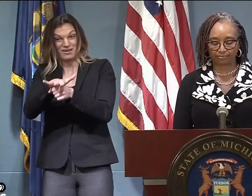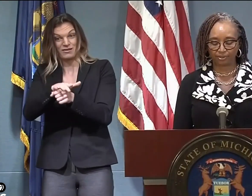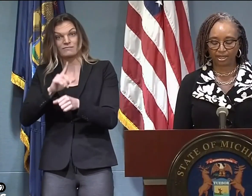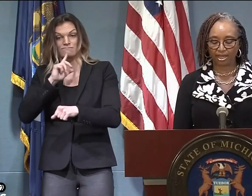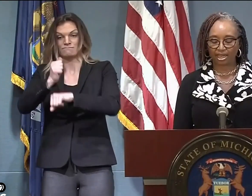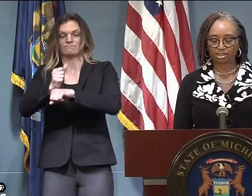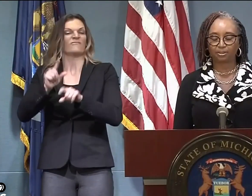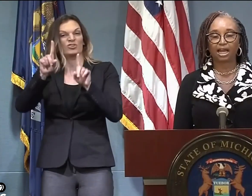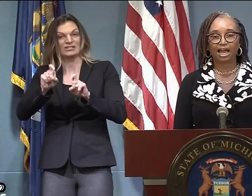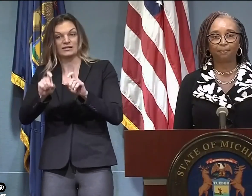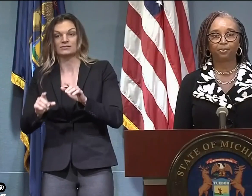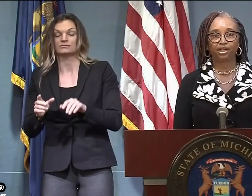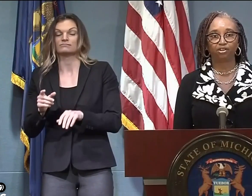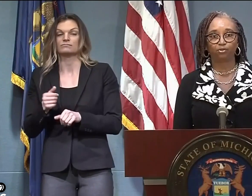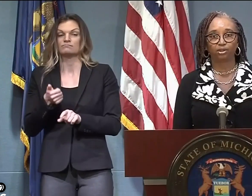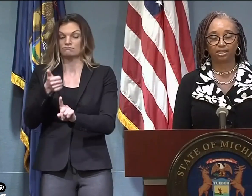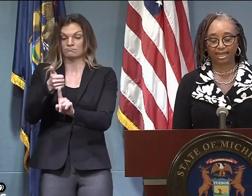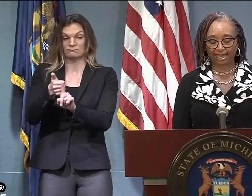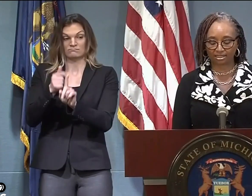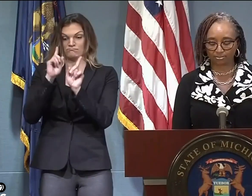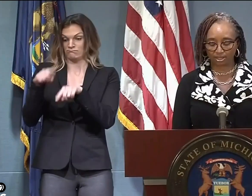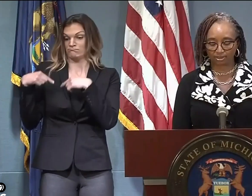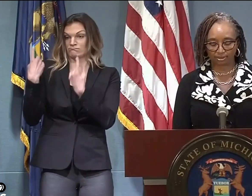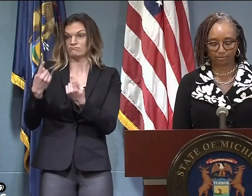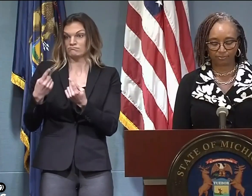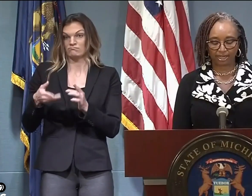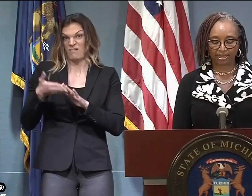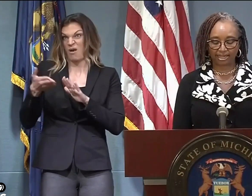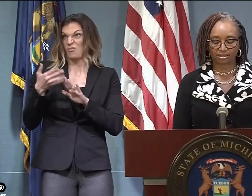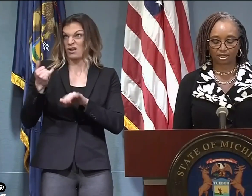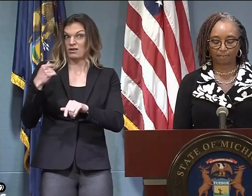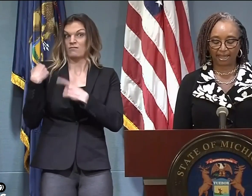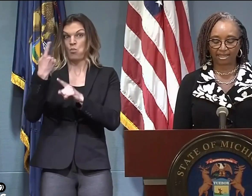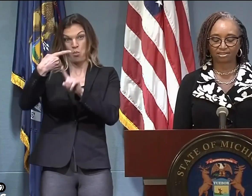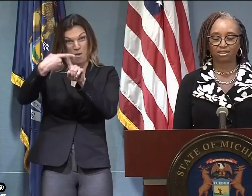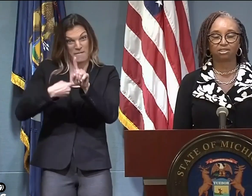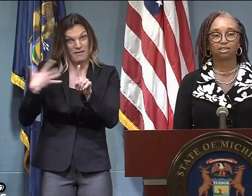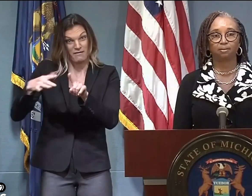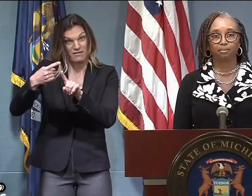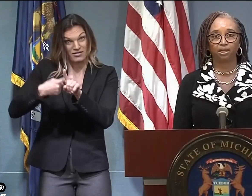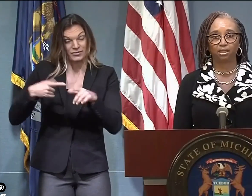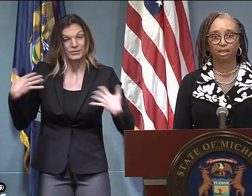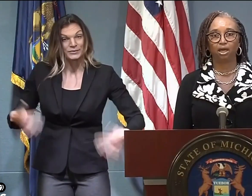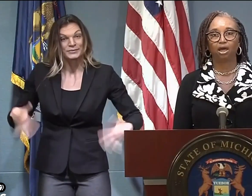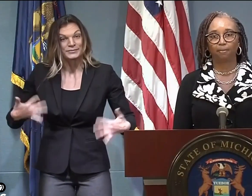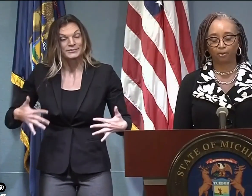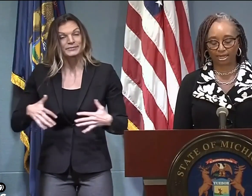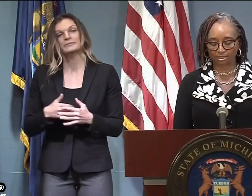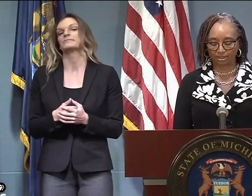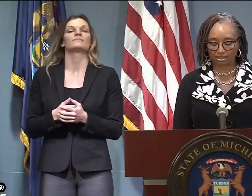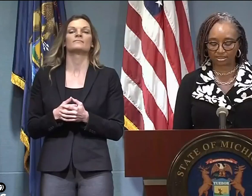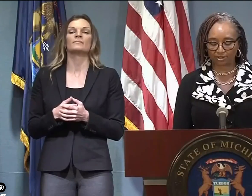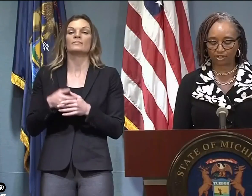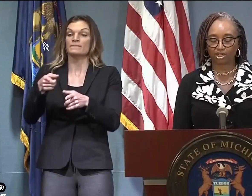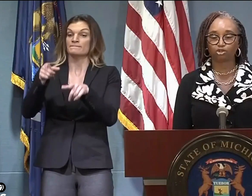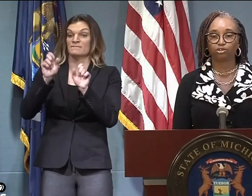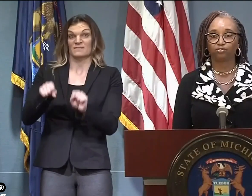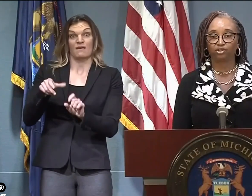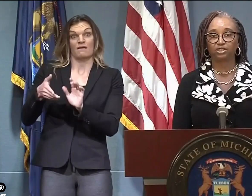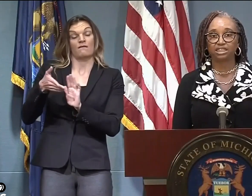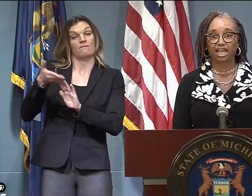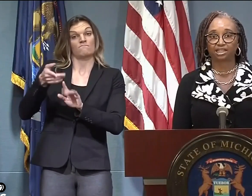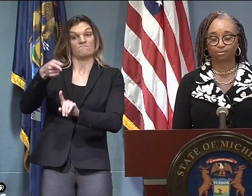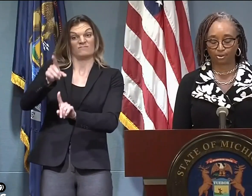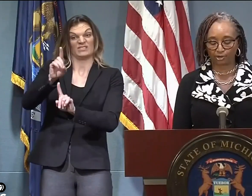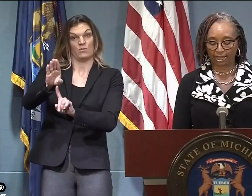possible through a partnership with the state, has been operating for the last month and has the capacity to complete